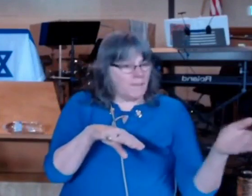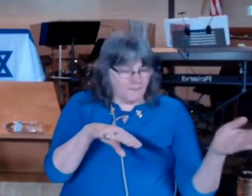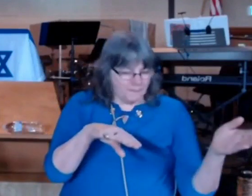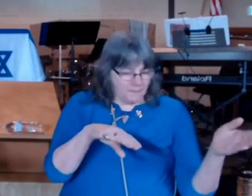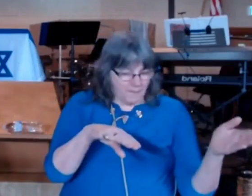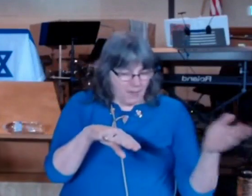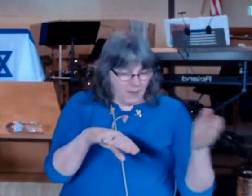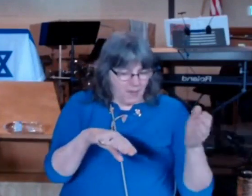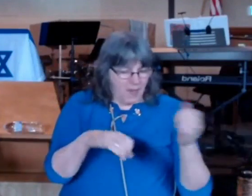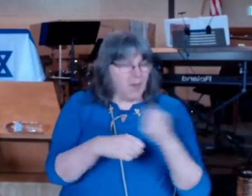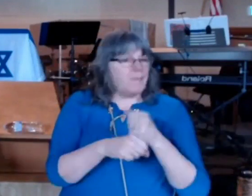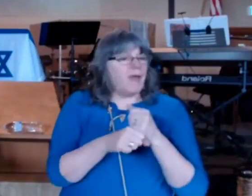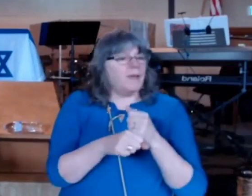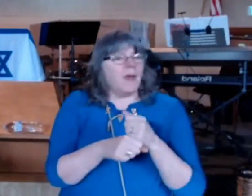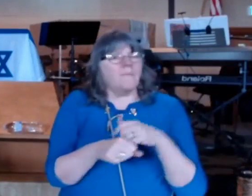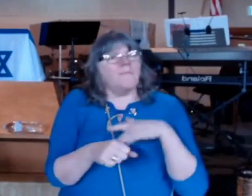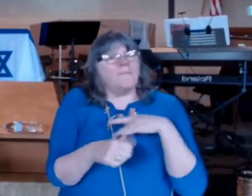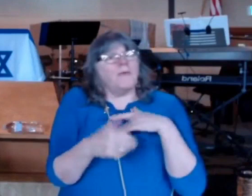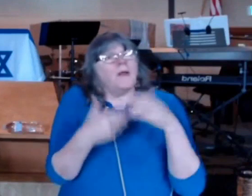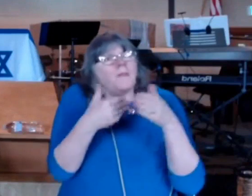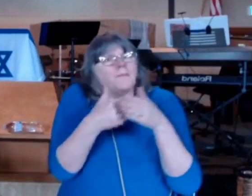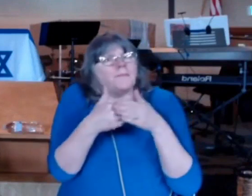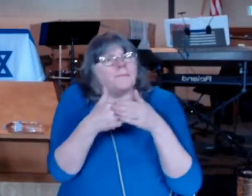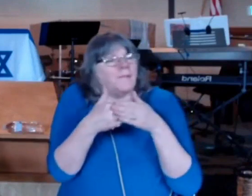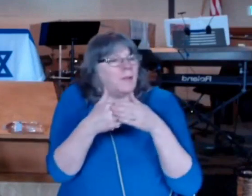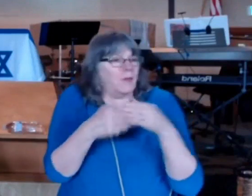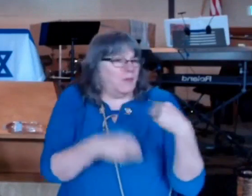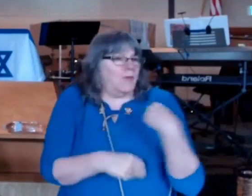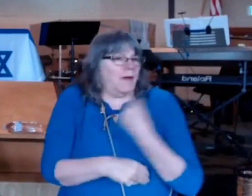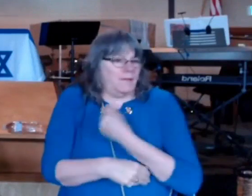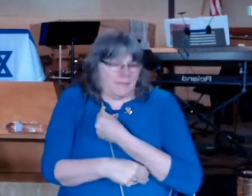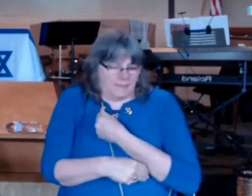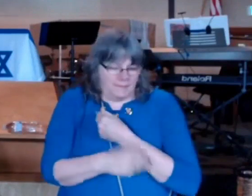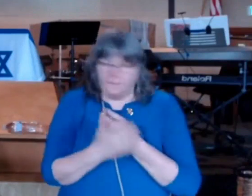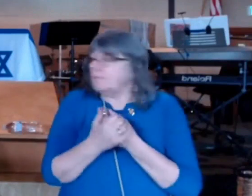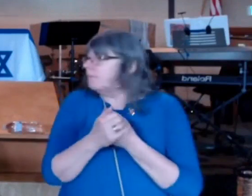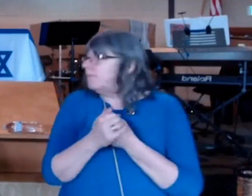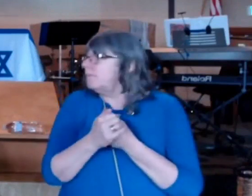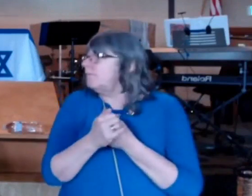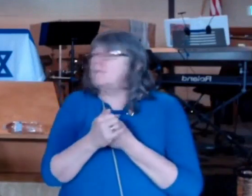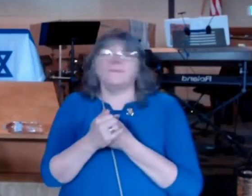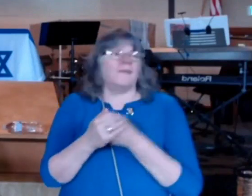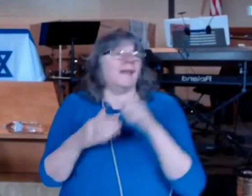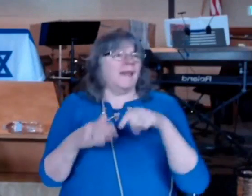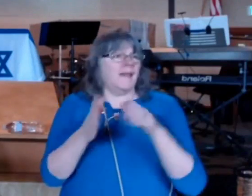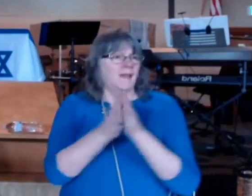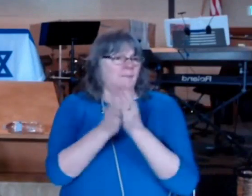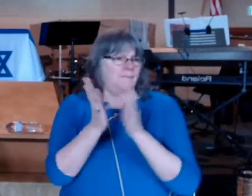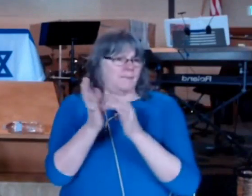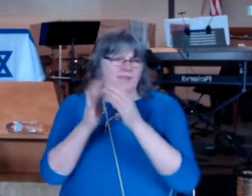list in the list of gifts spiritual gifts one of them is called the gift of helps